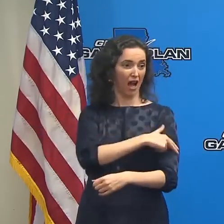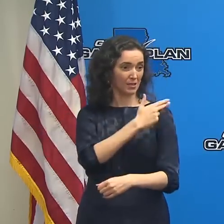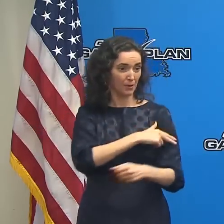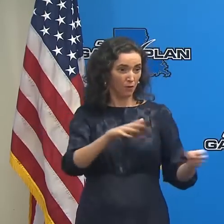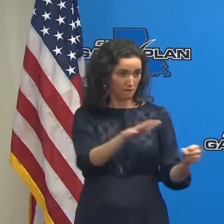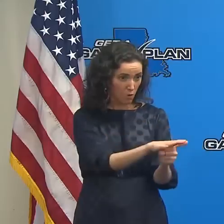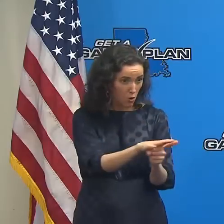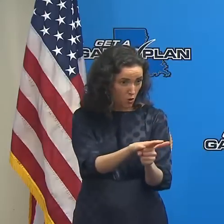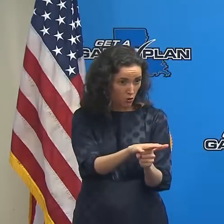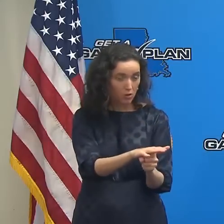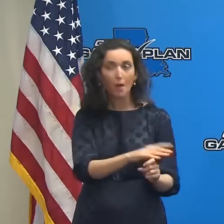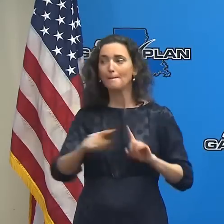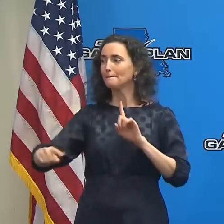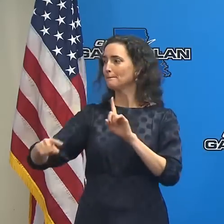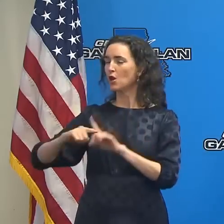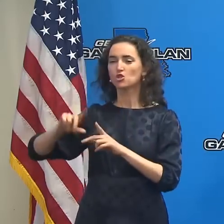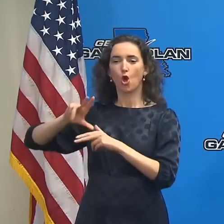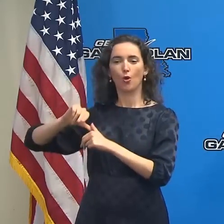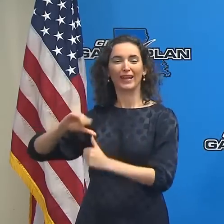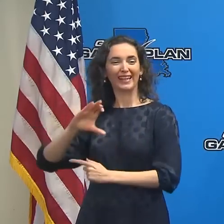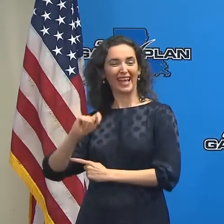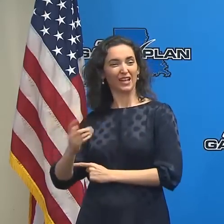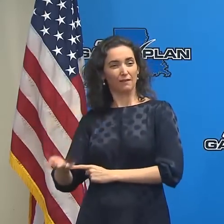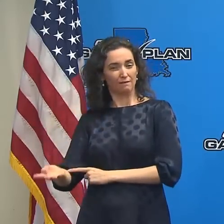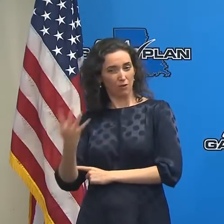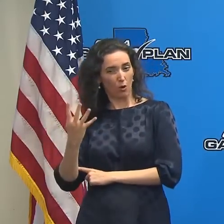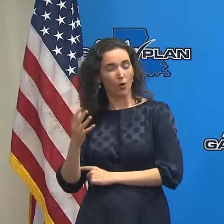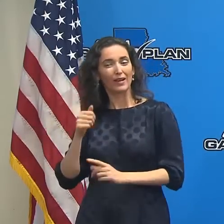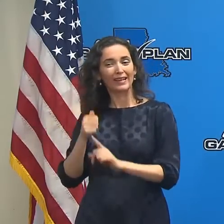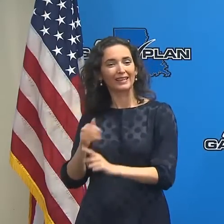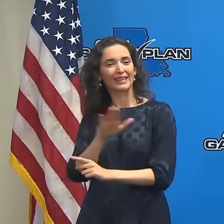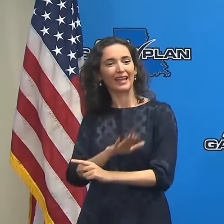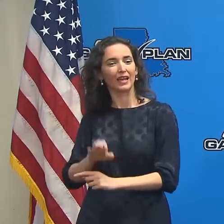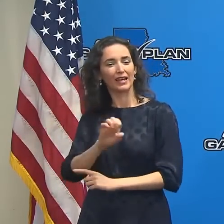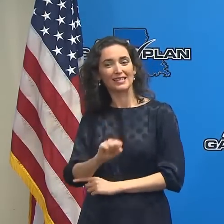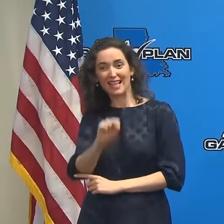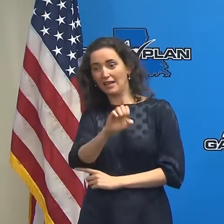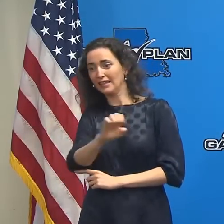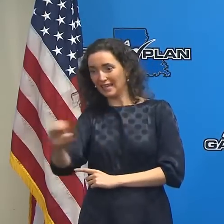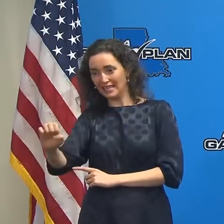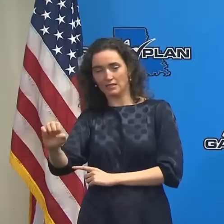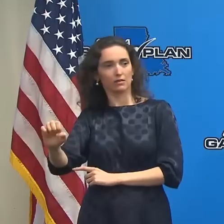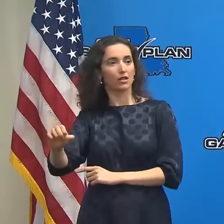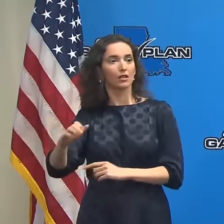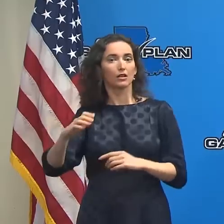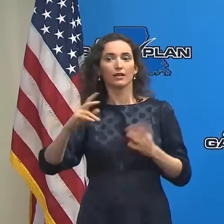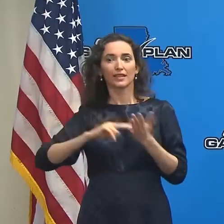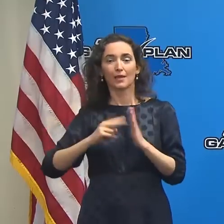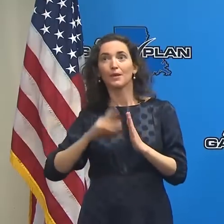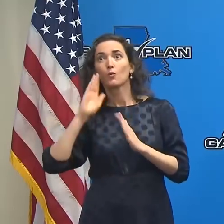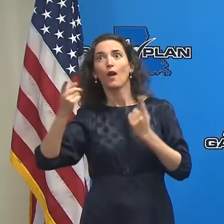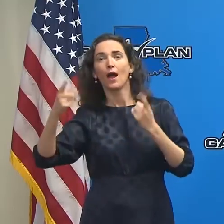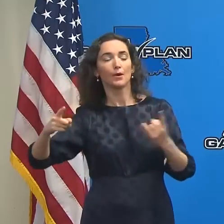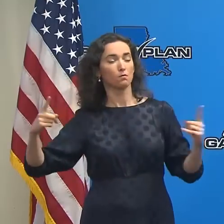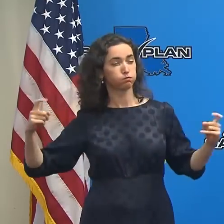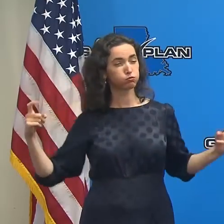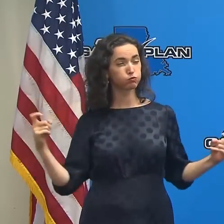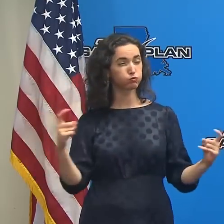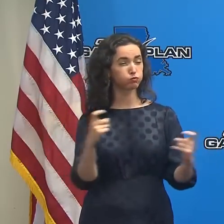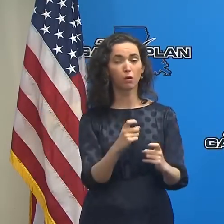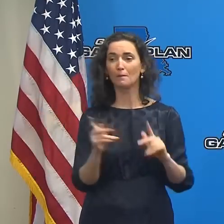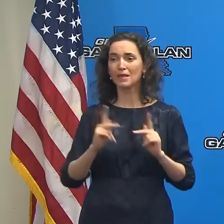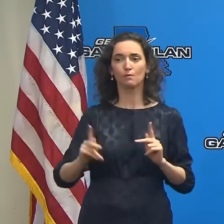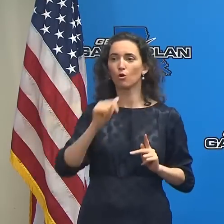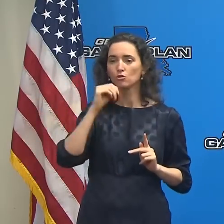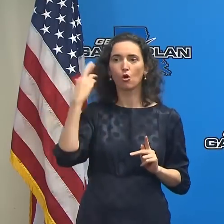are full are beyond what most people normally contemplate and and quite frankly beyond what our normal